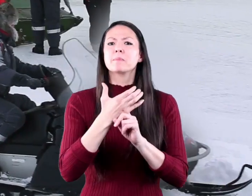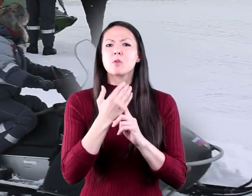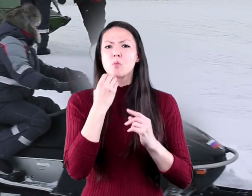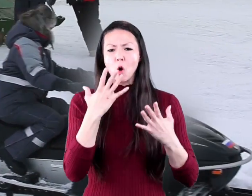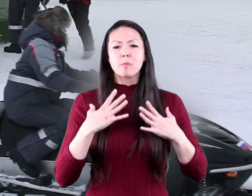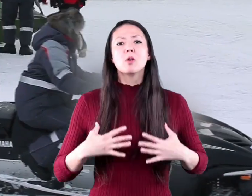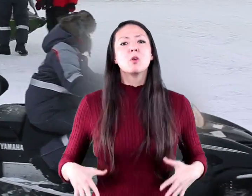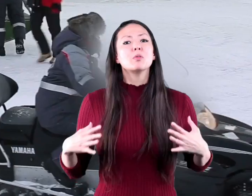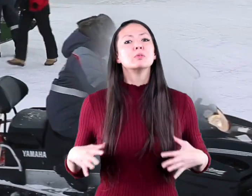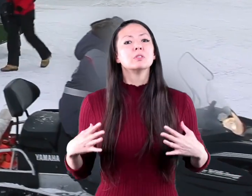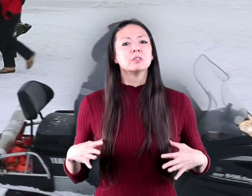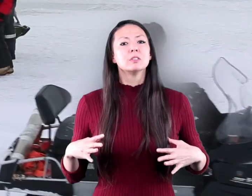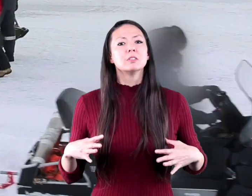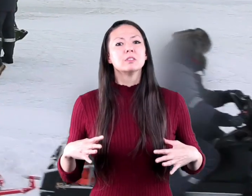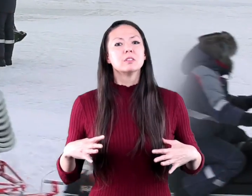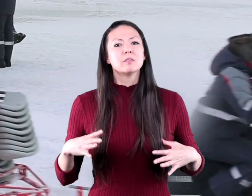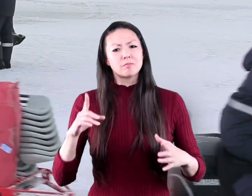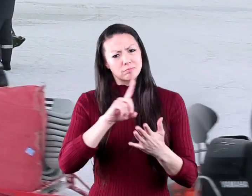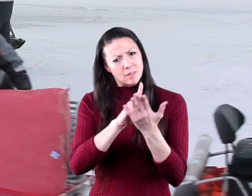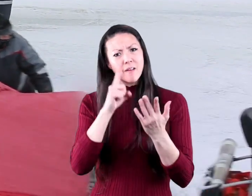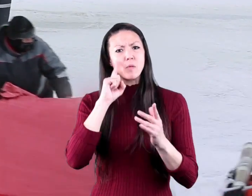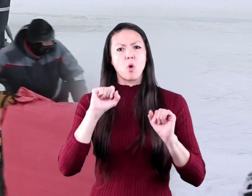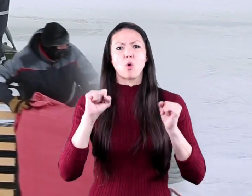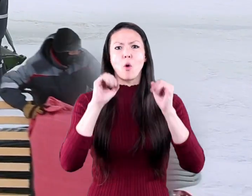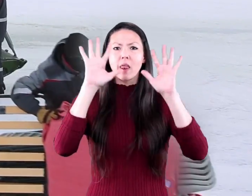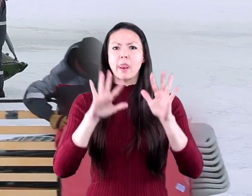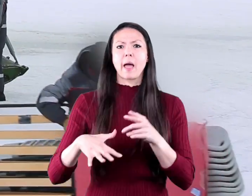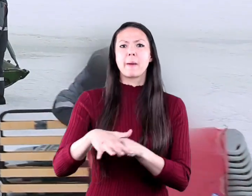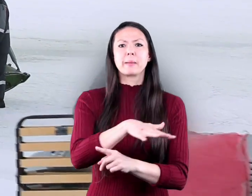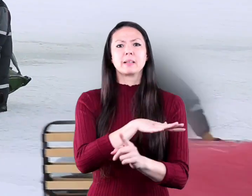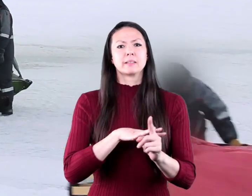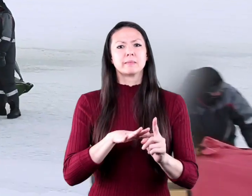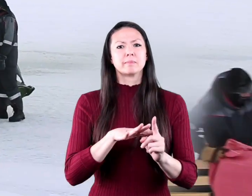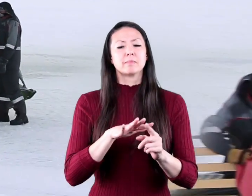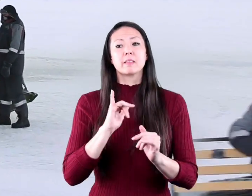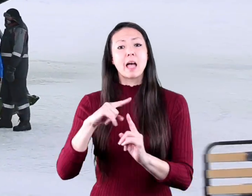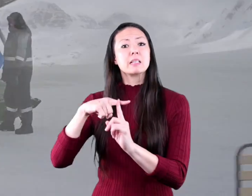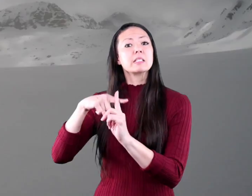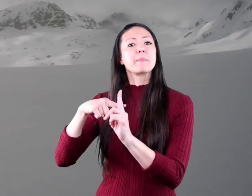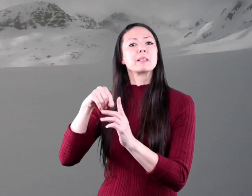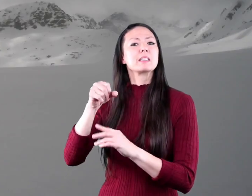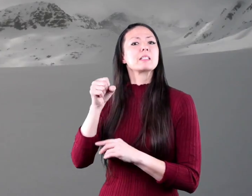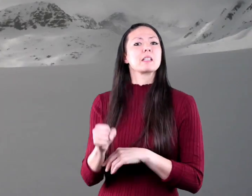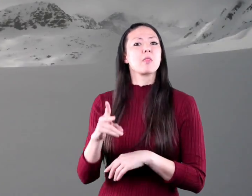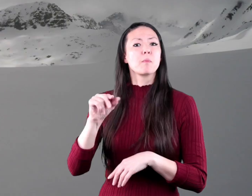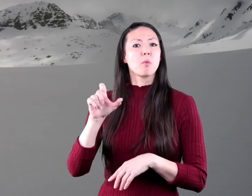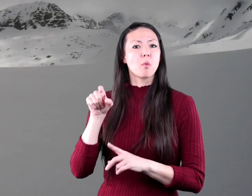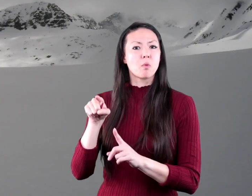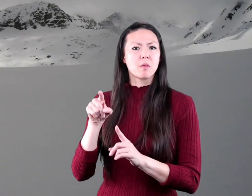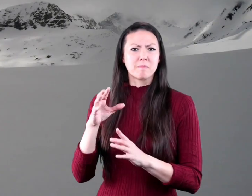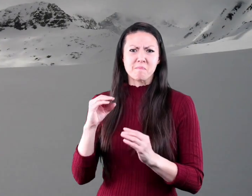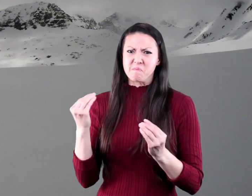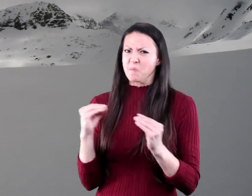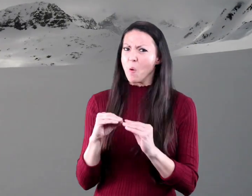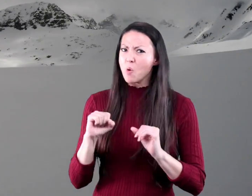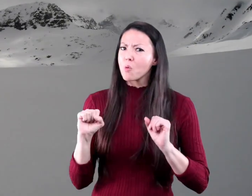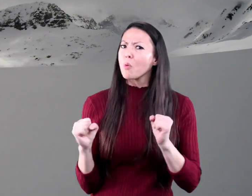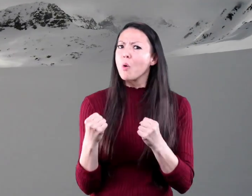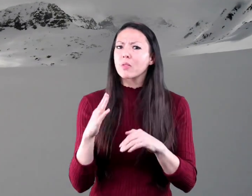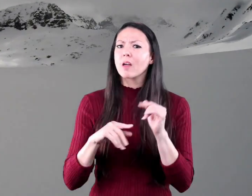that are specifically made for very cold climates the temperature in the south pole is a lot colder than